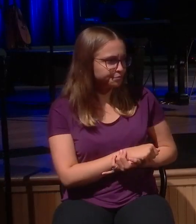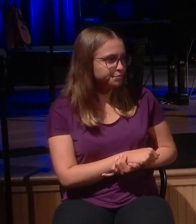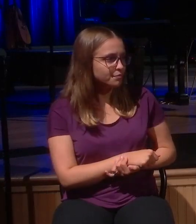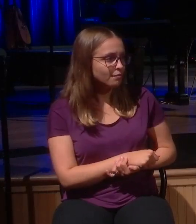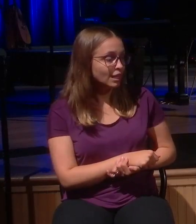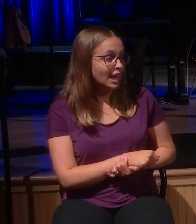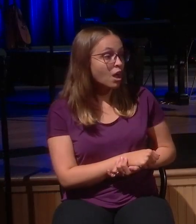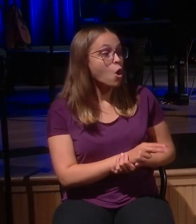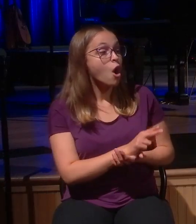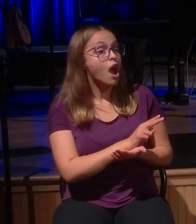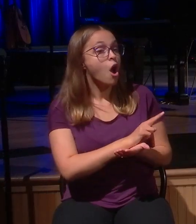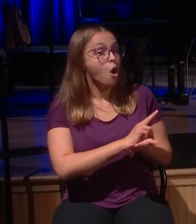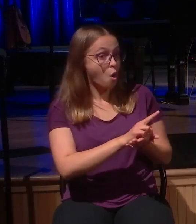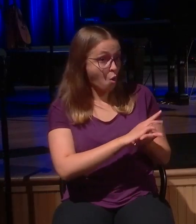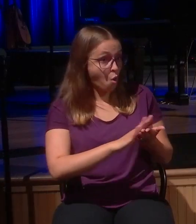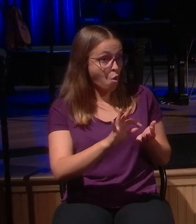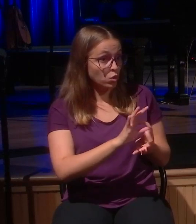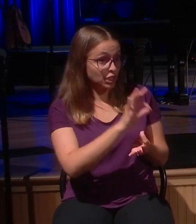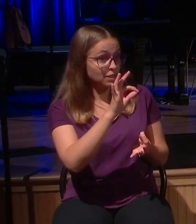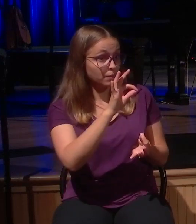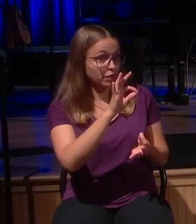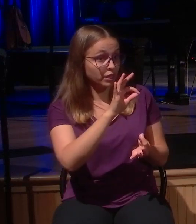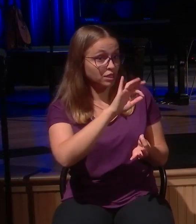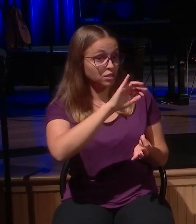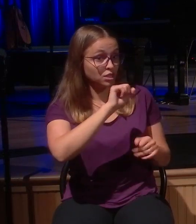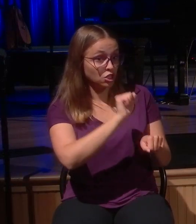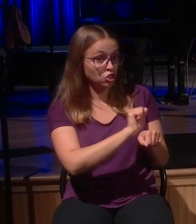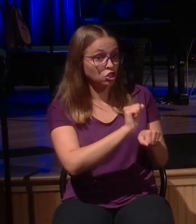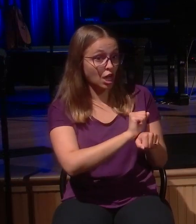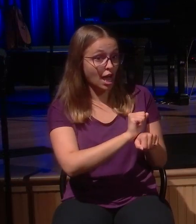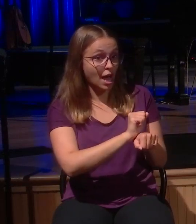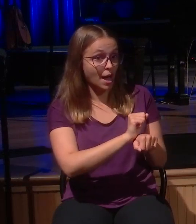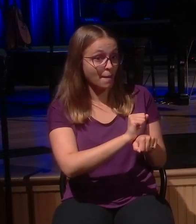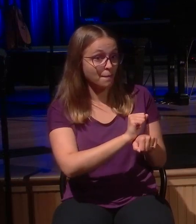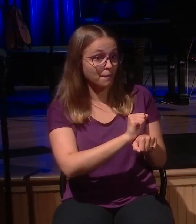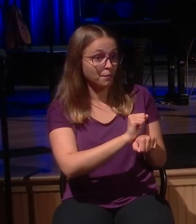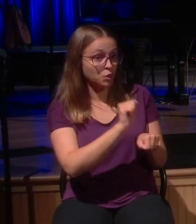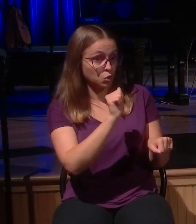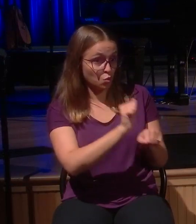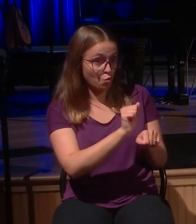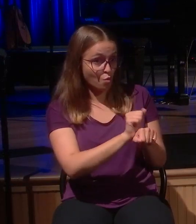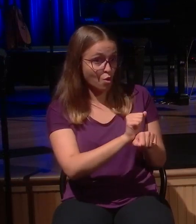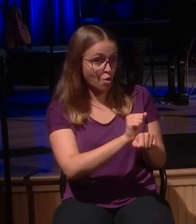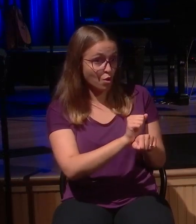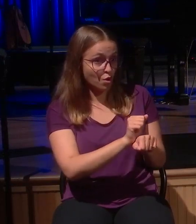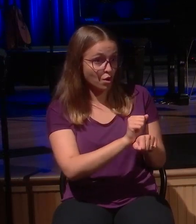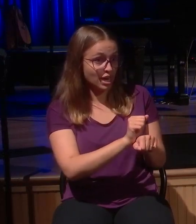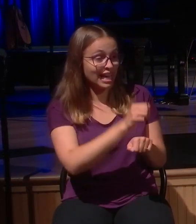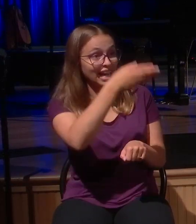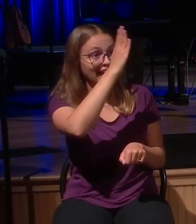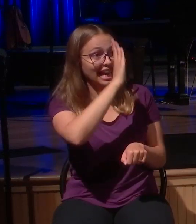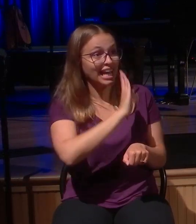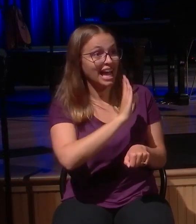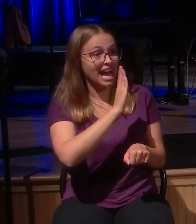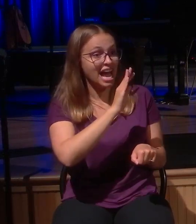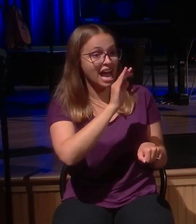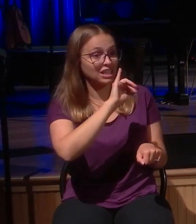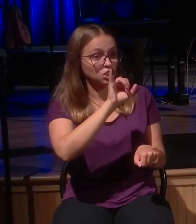Holy Spirit's job to convict. God's job to judge and my job to love. It's a great